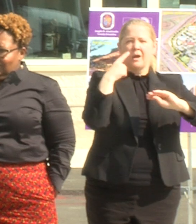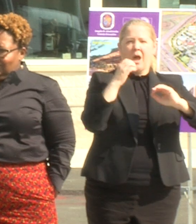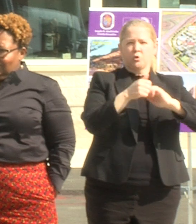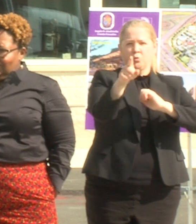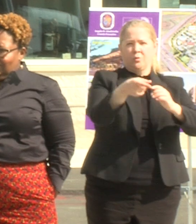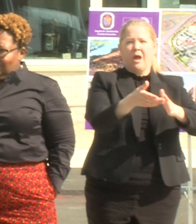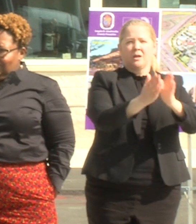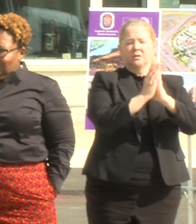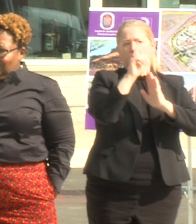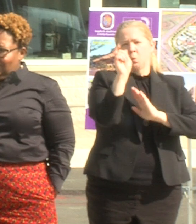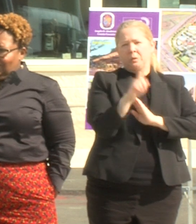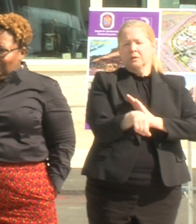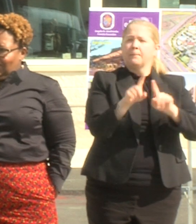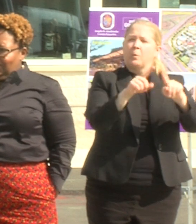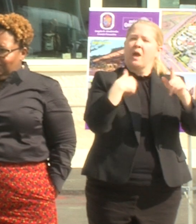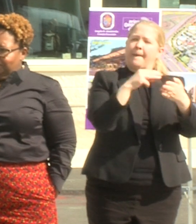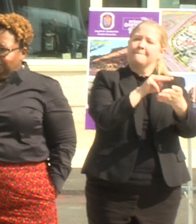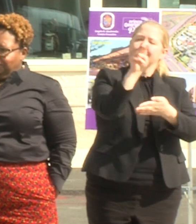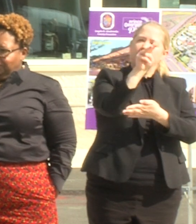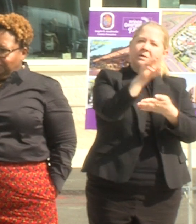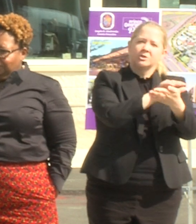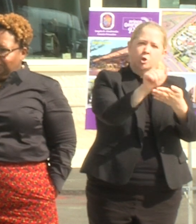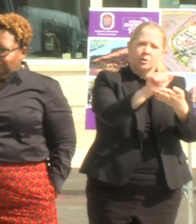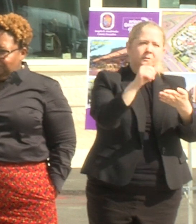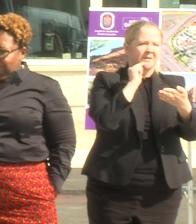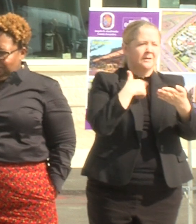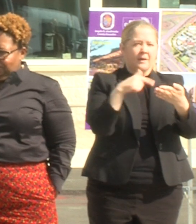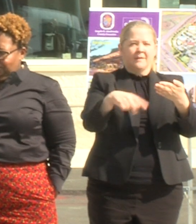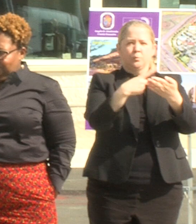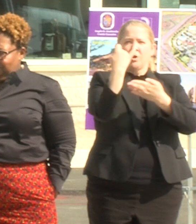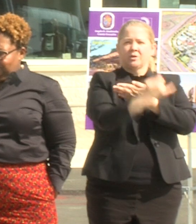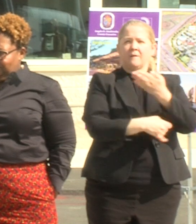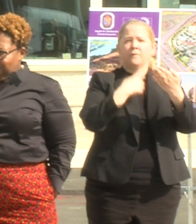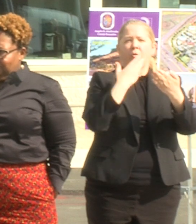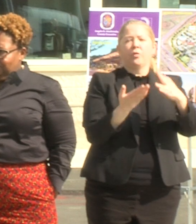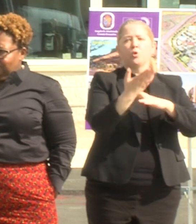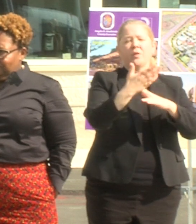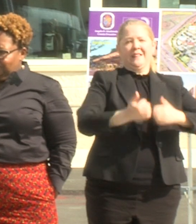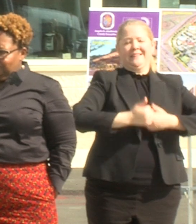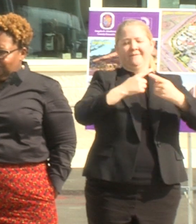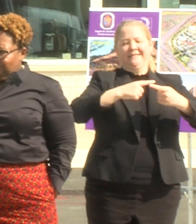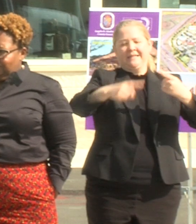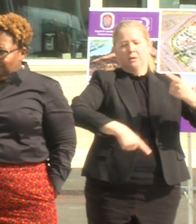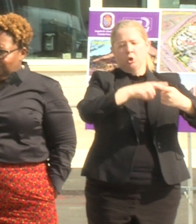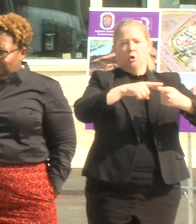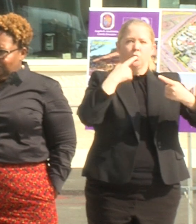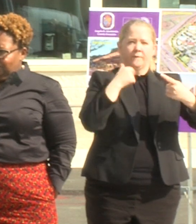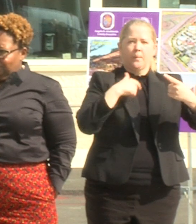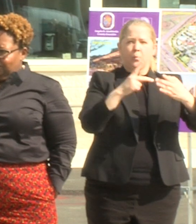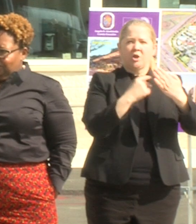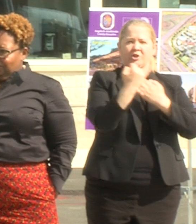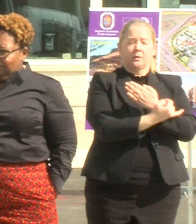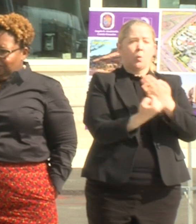you've got you know millions of dollars of taxes coming in off of these projects over the life cycle of the project and we can see